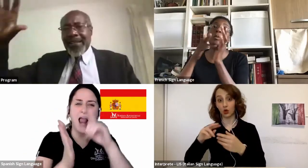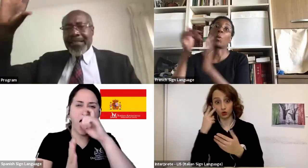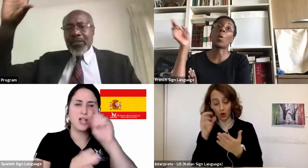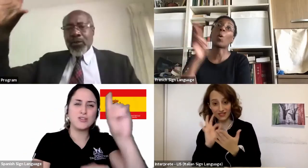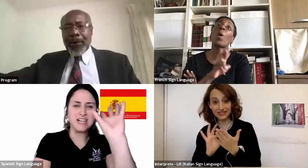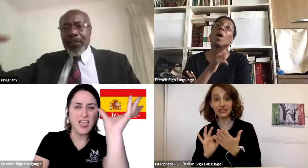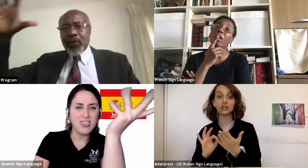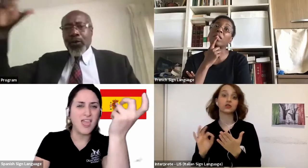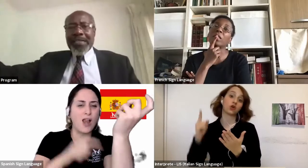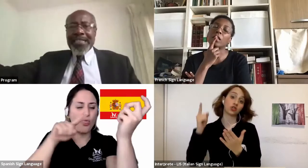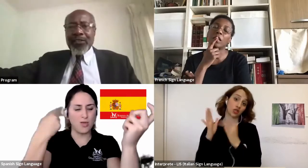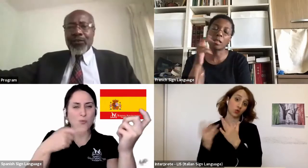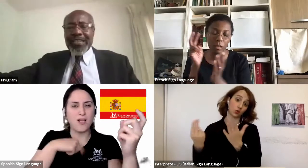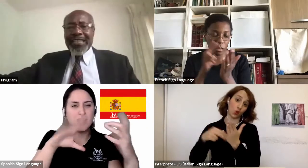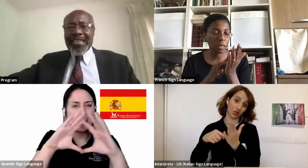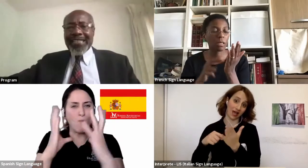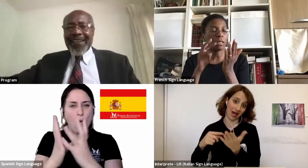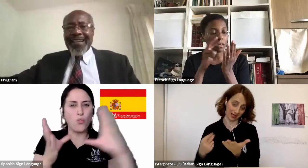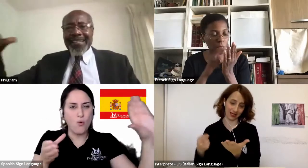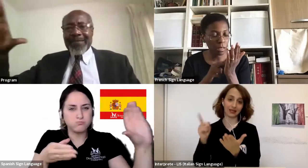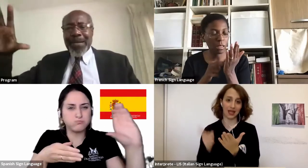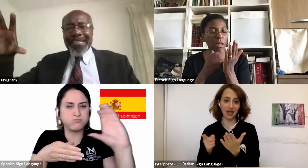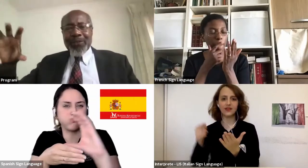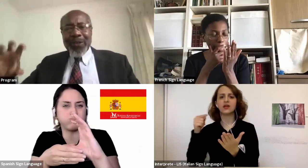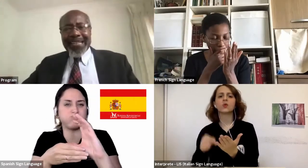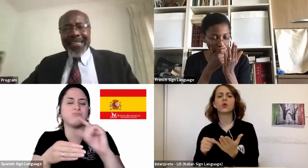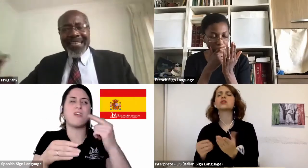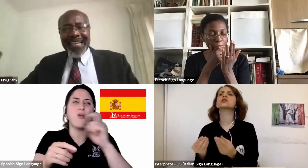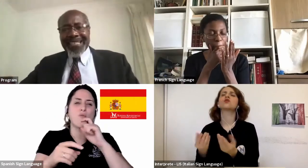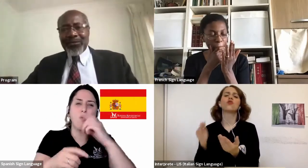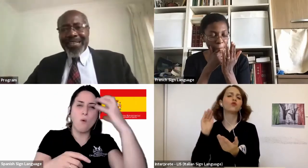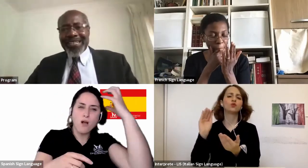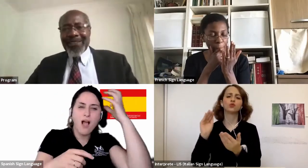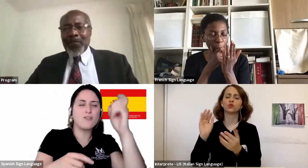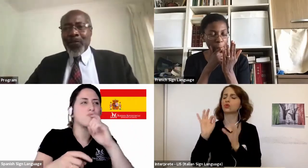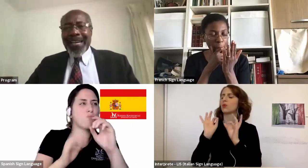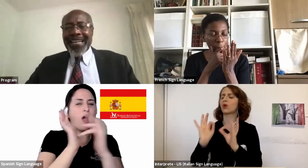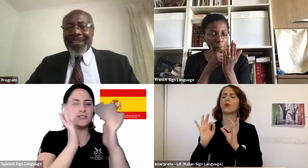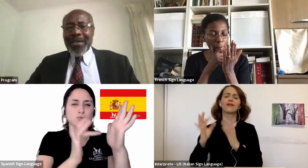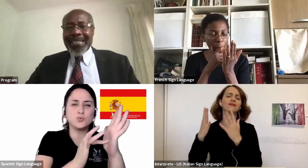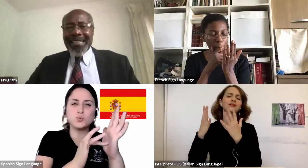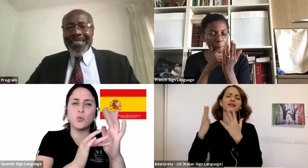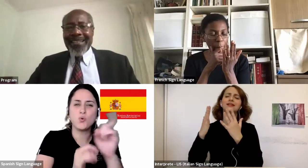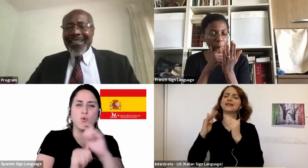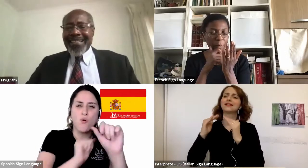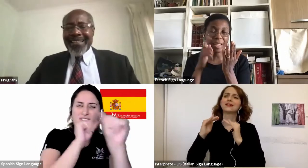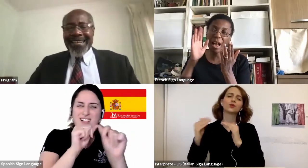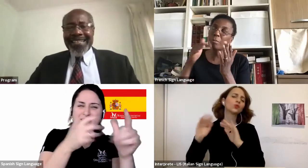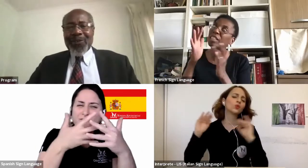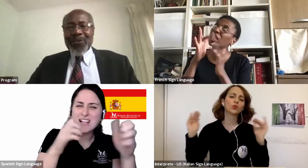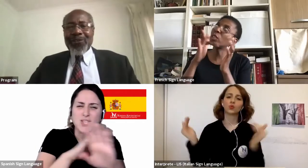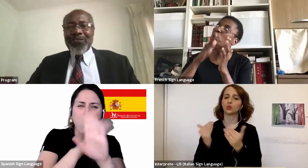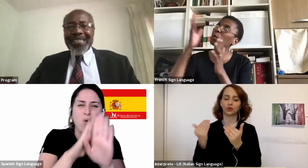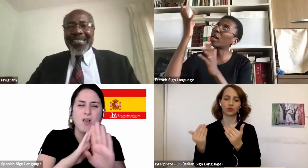that talks about the coronation of Jesus, and particularly that last phrase, where Ellen White says, the